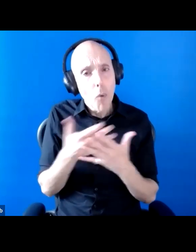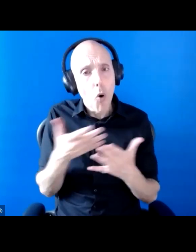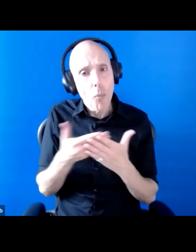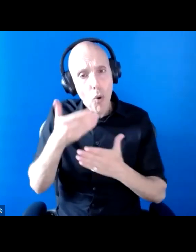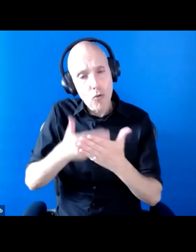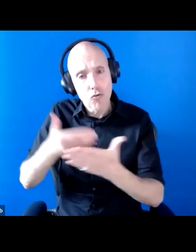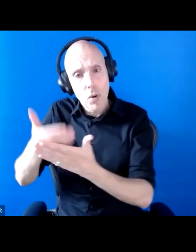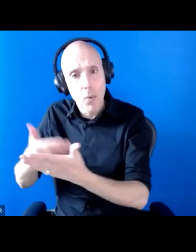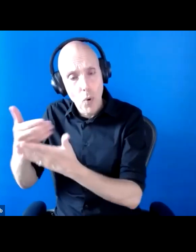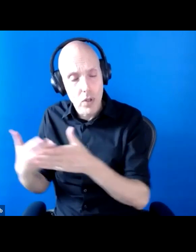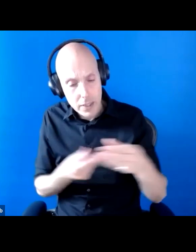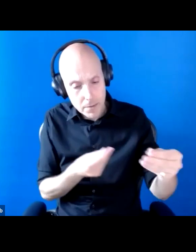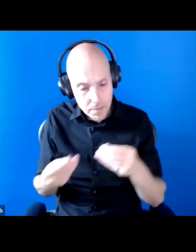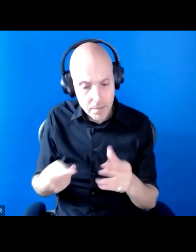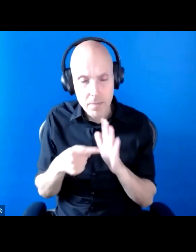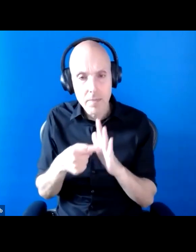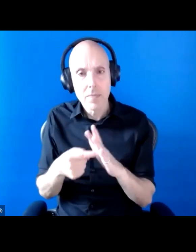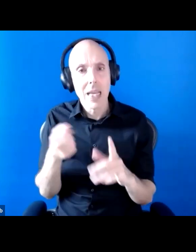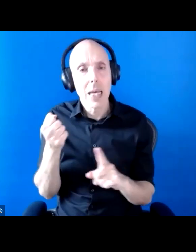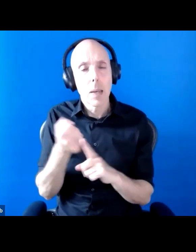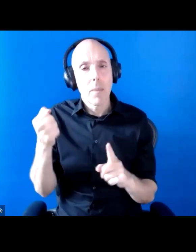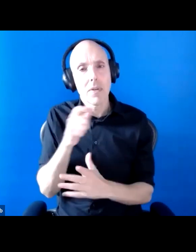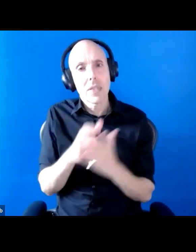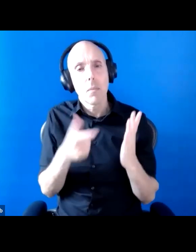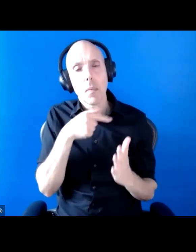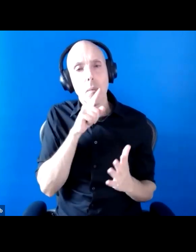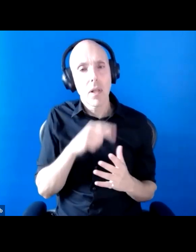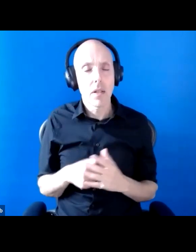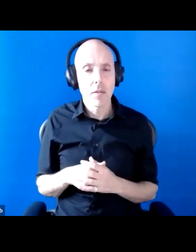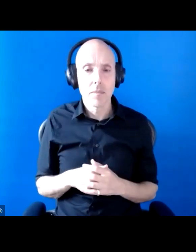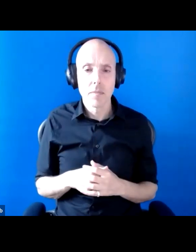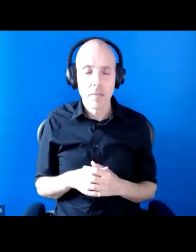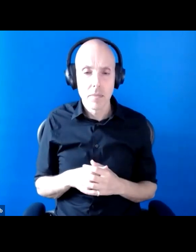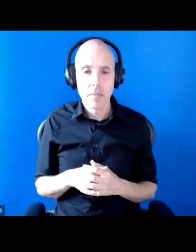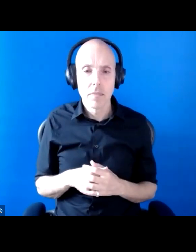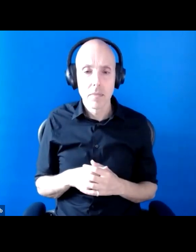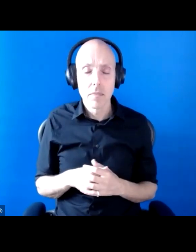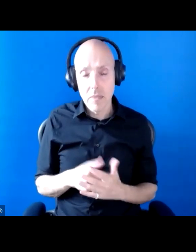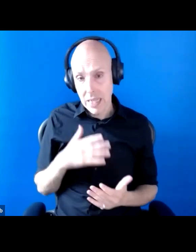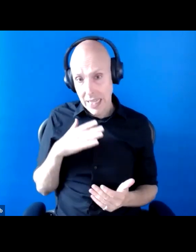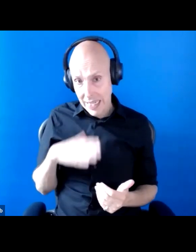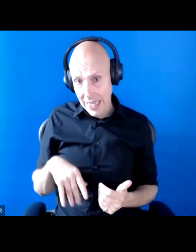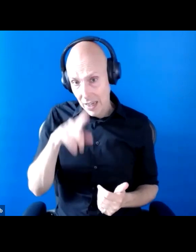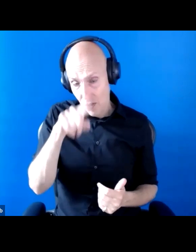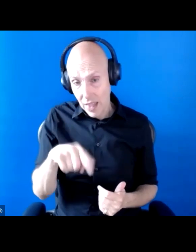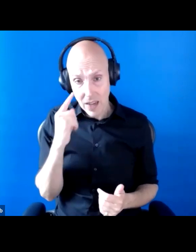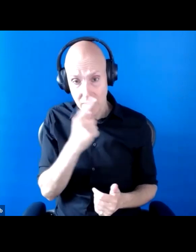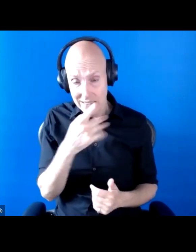about the impact on disabled people. And we need those allies, we need that evidence to help